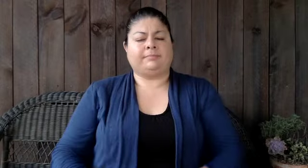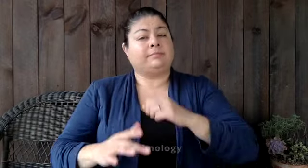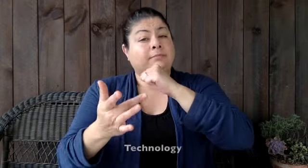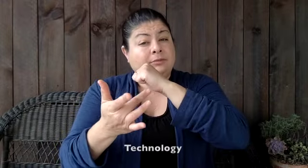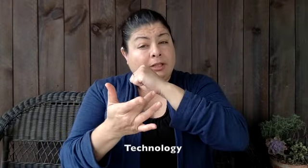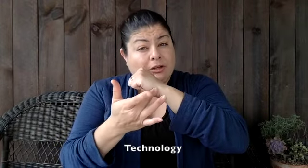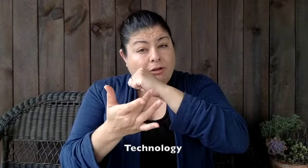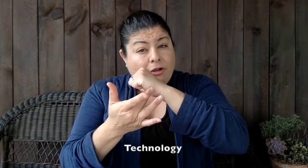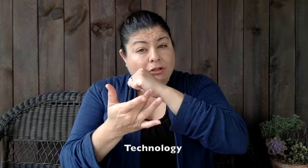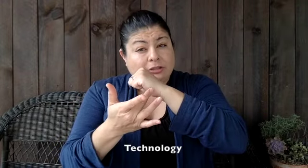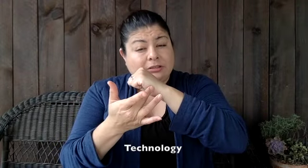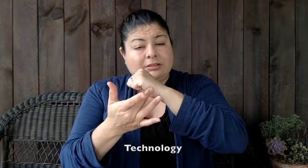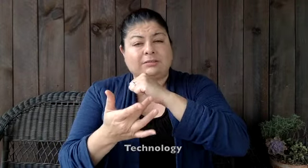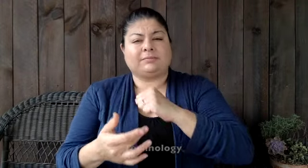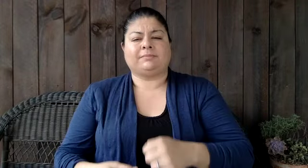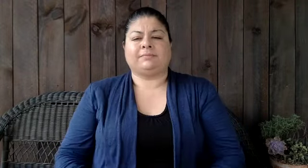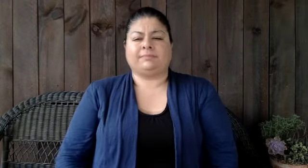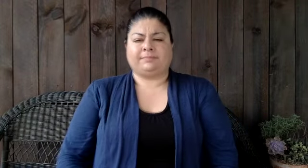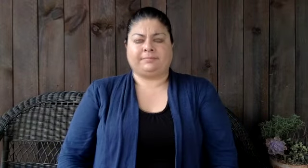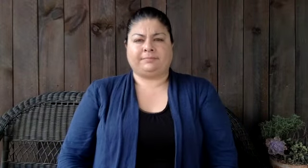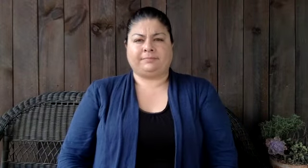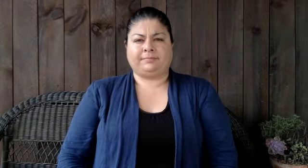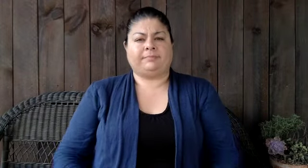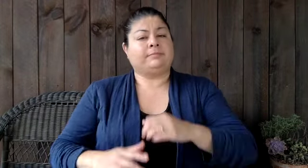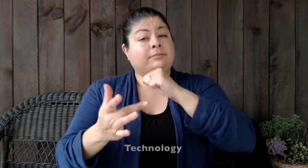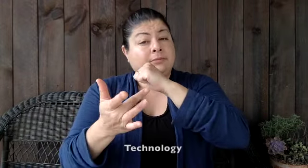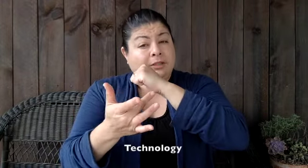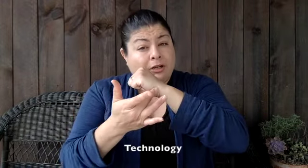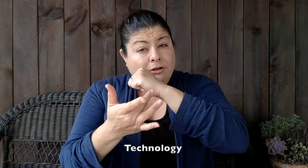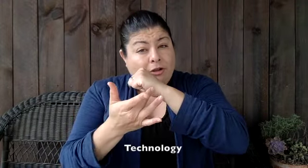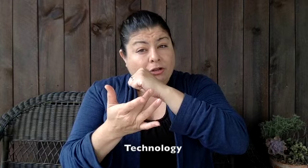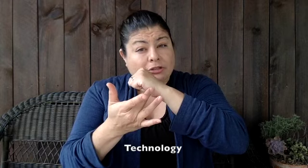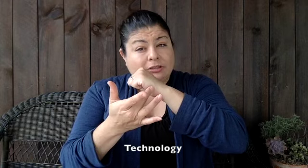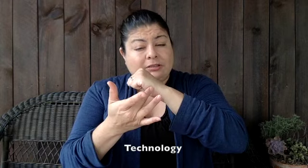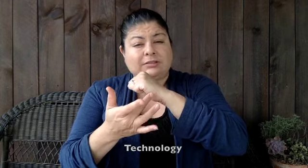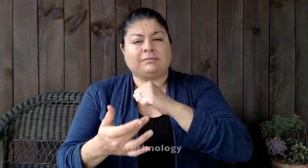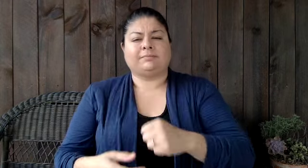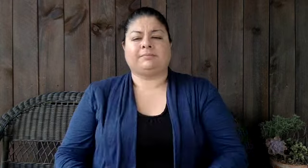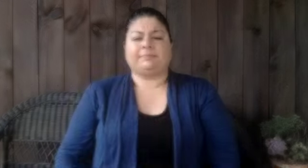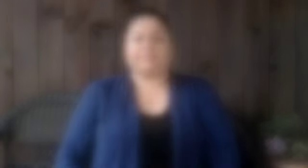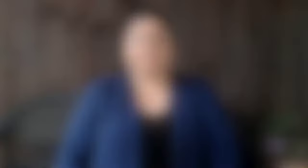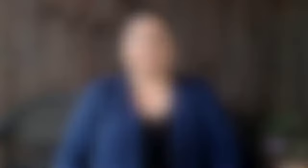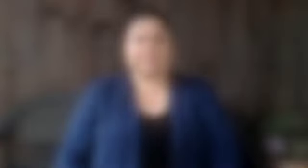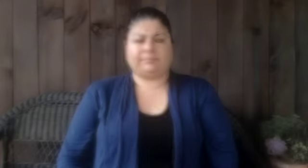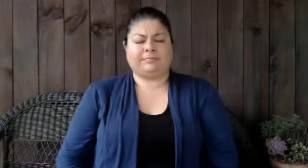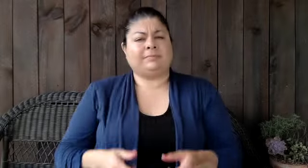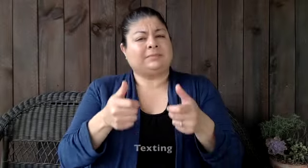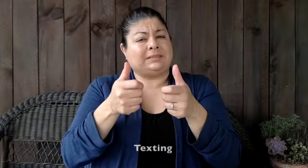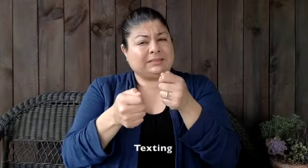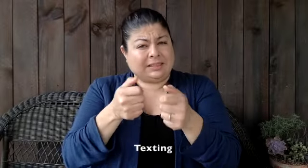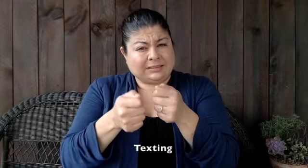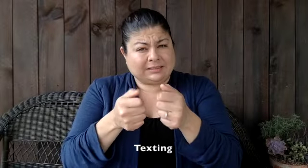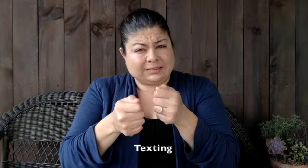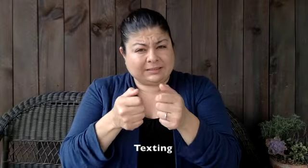technology technology technology ghost chemical